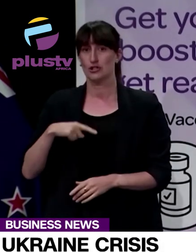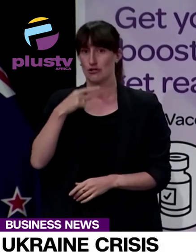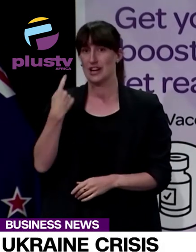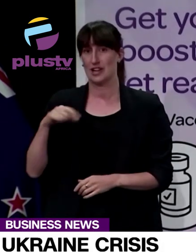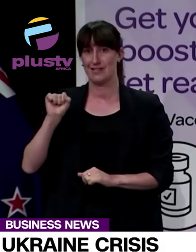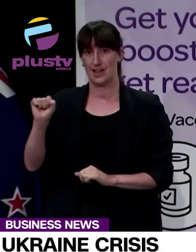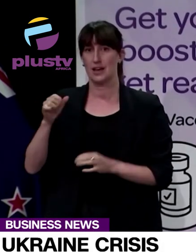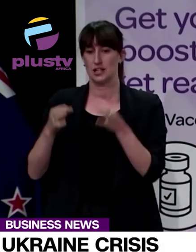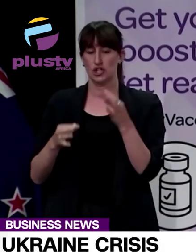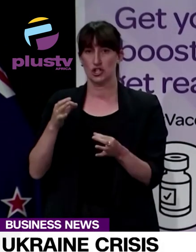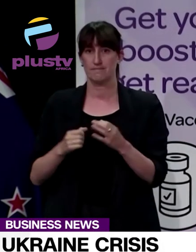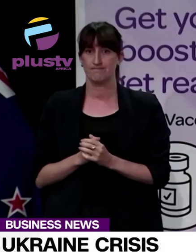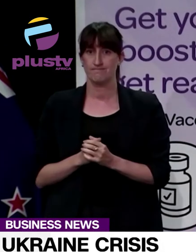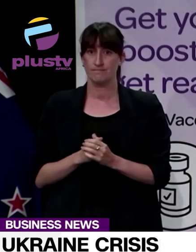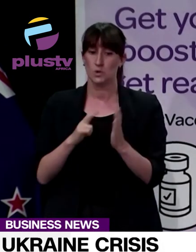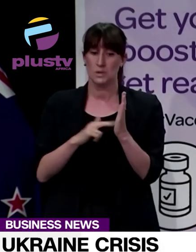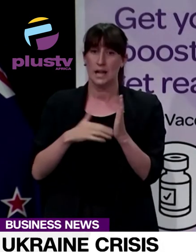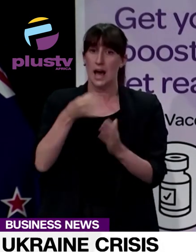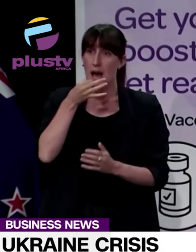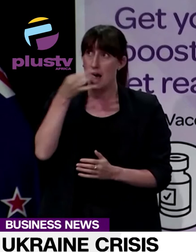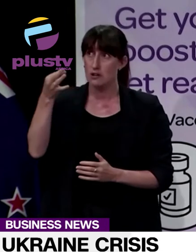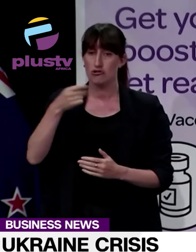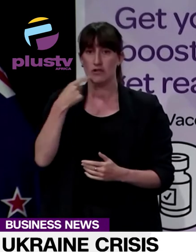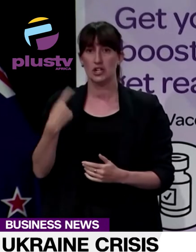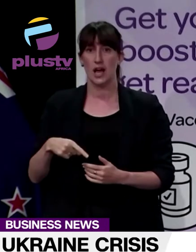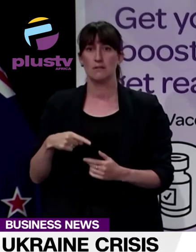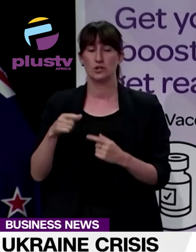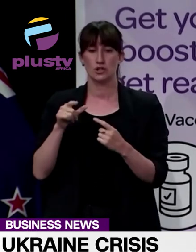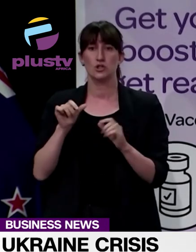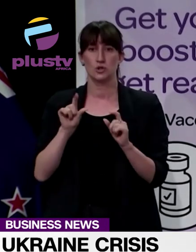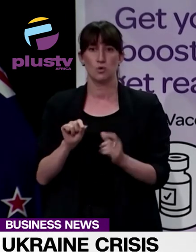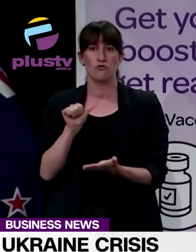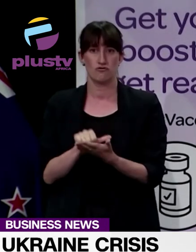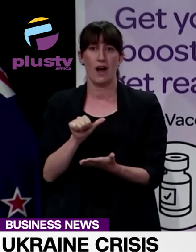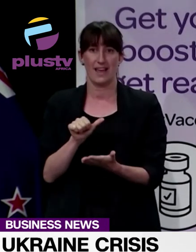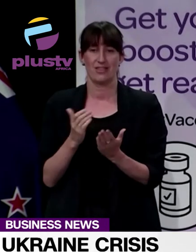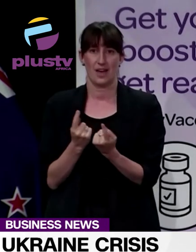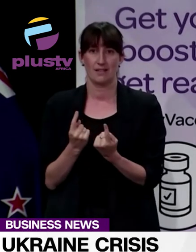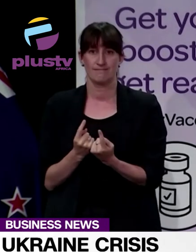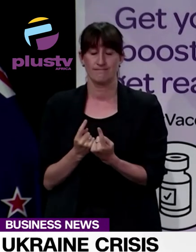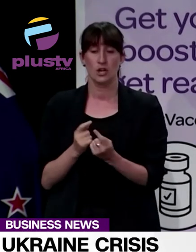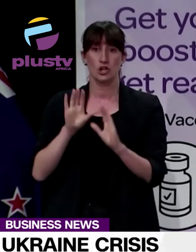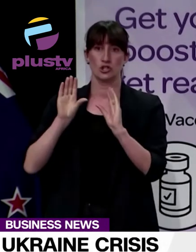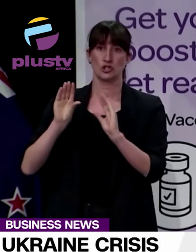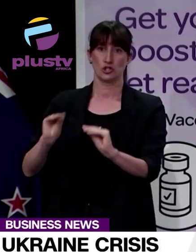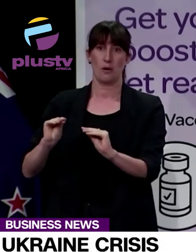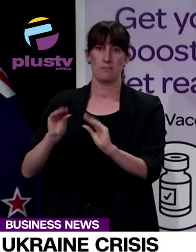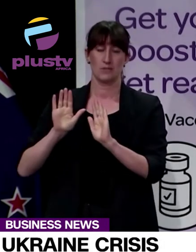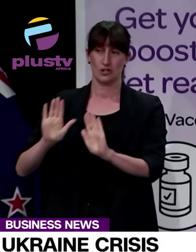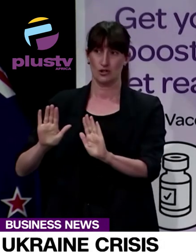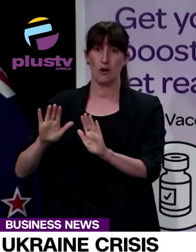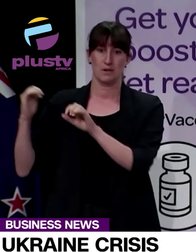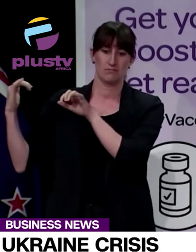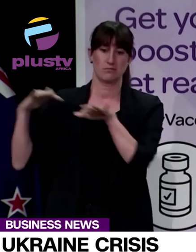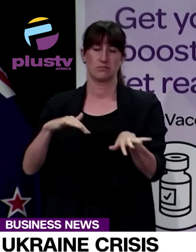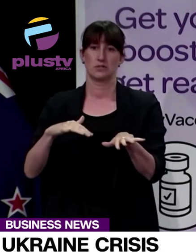calls on Russia to do what is right and immediately cease military operations in Ukraine and permanently withdraw to